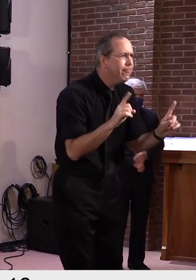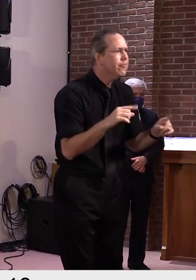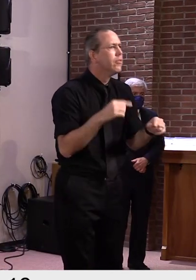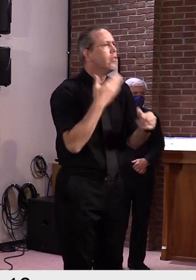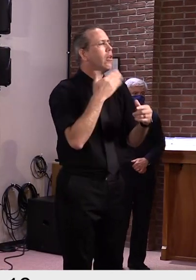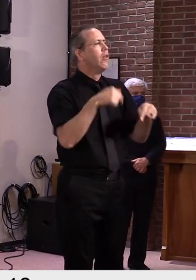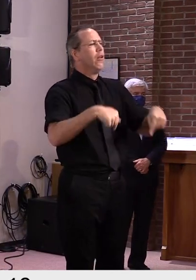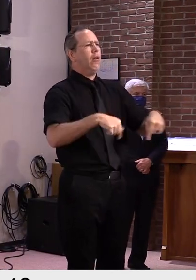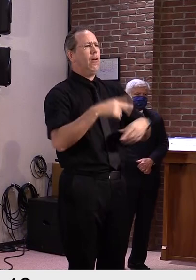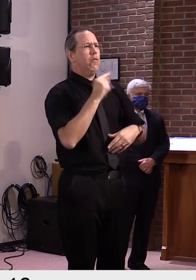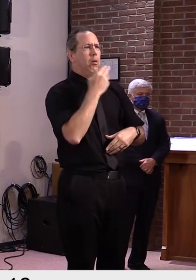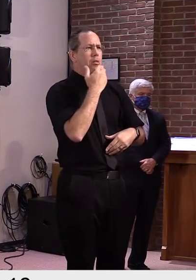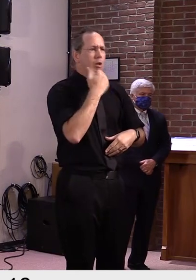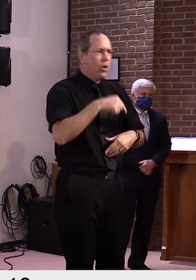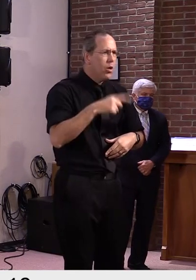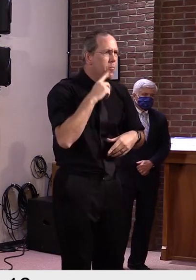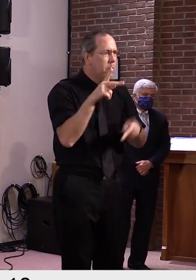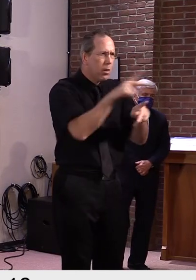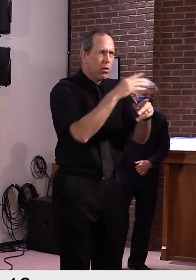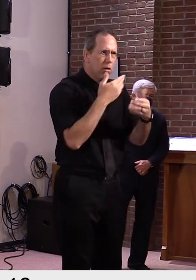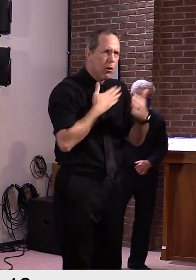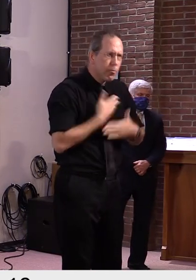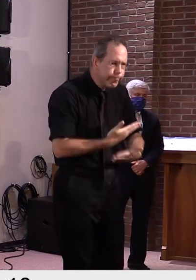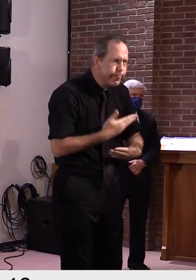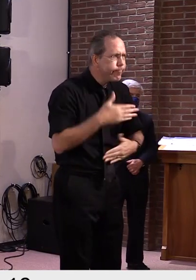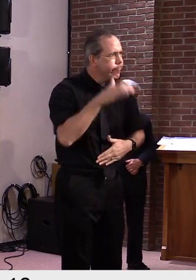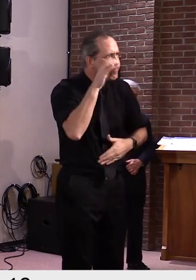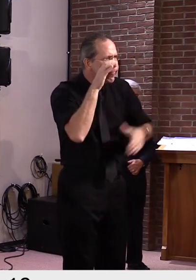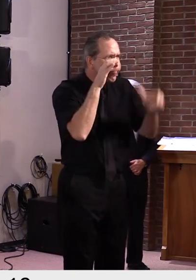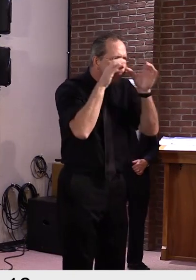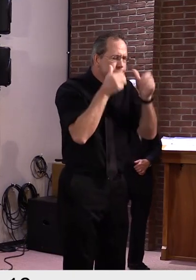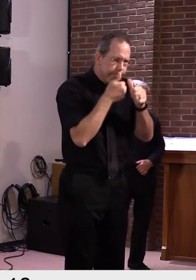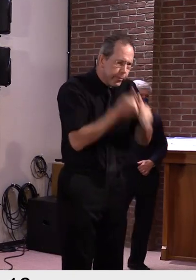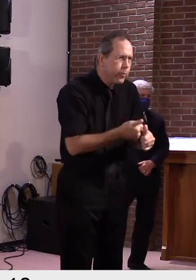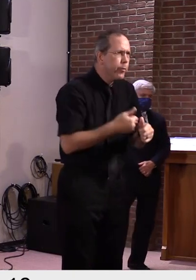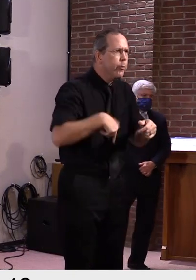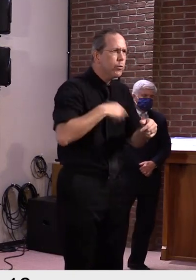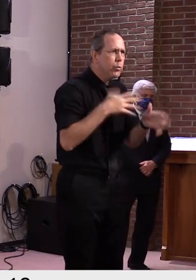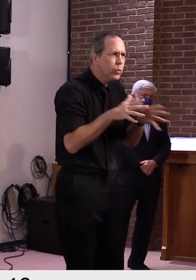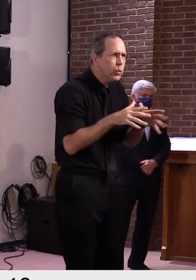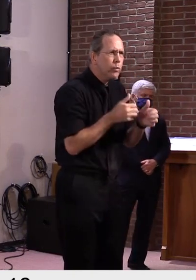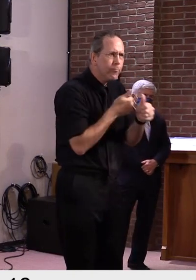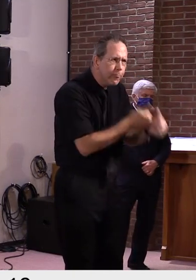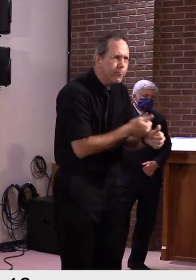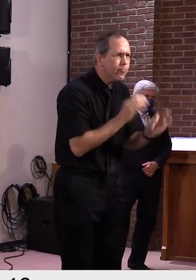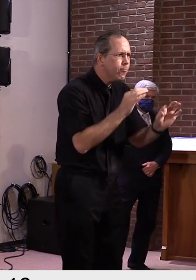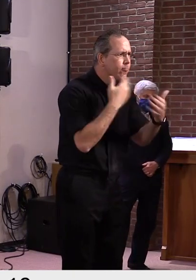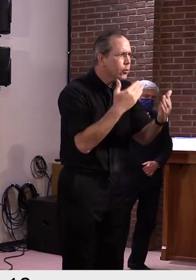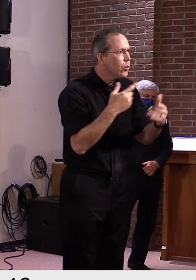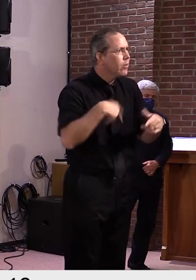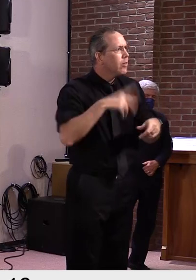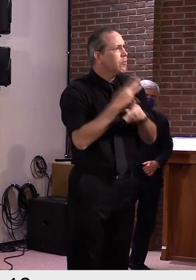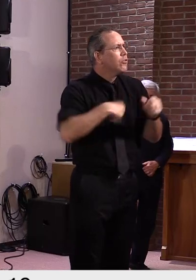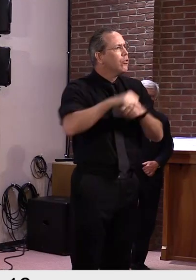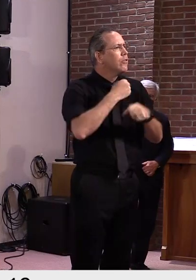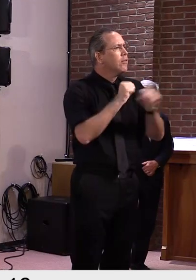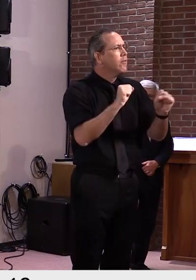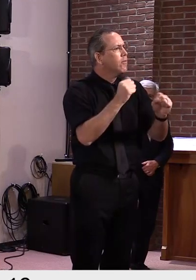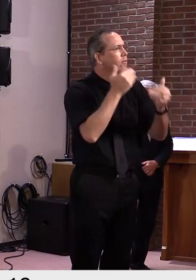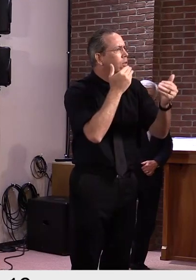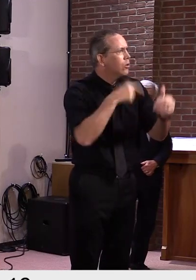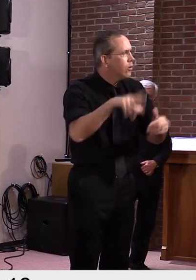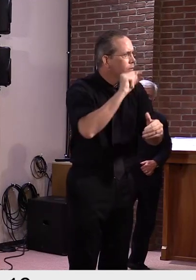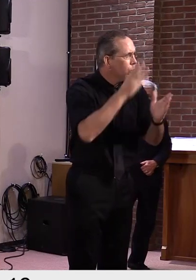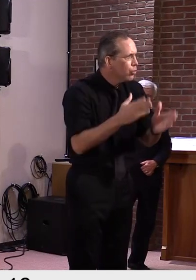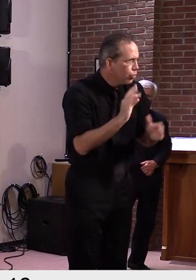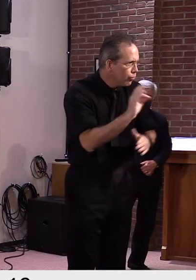informed and smart we're safer as a result and because we're safer we've been able to